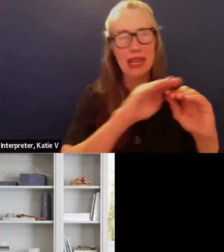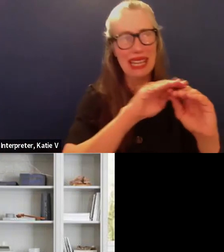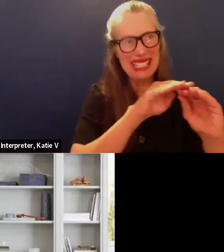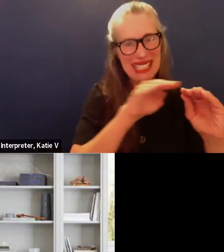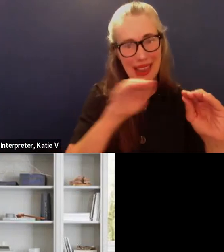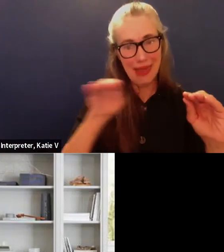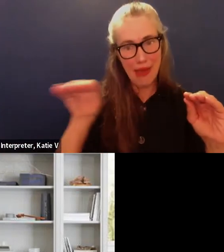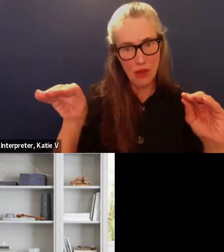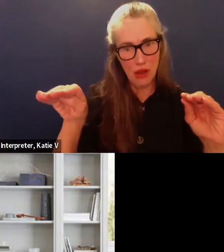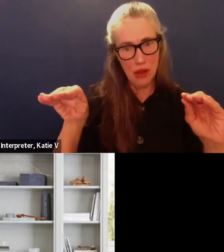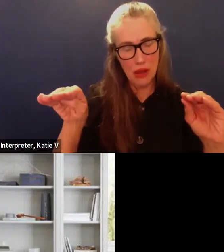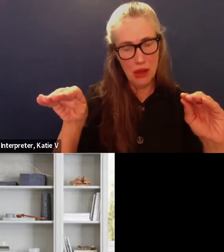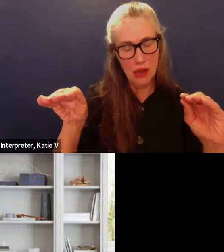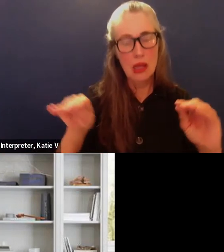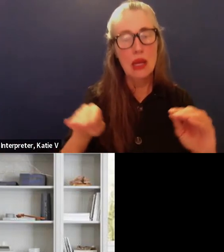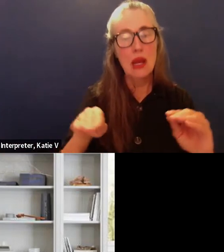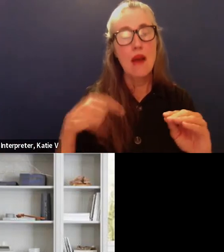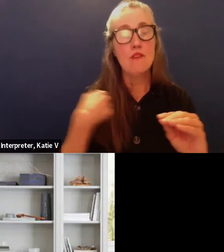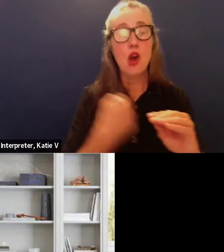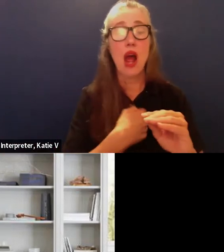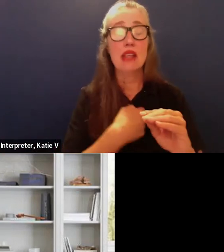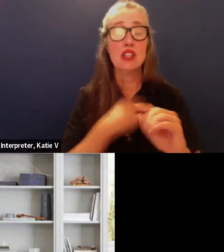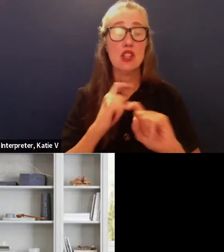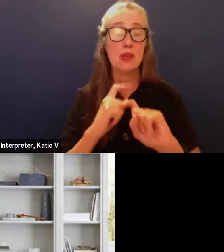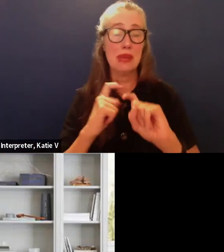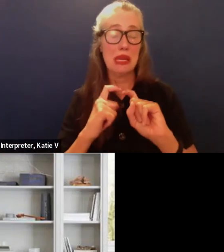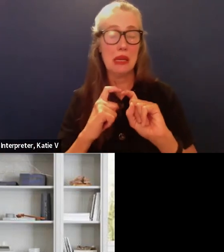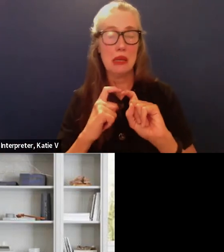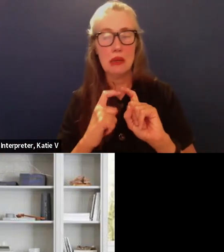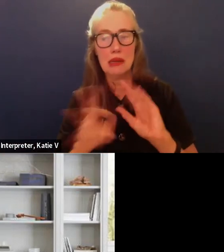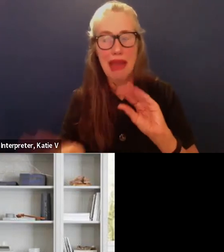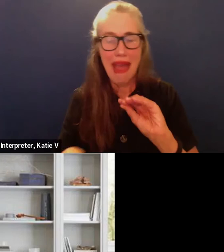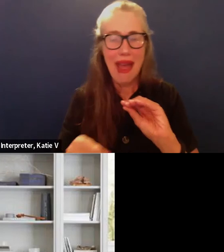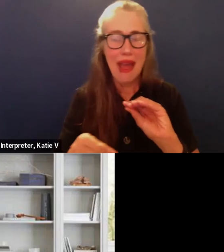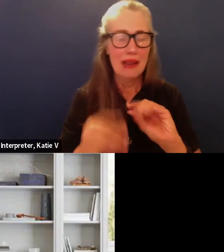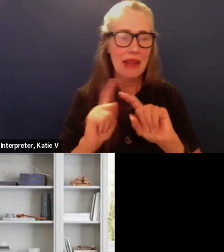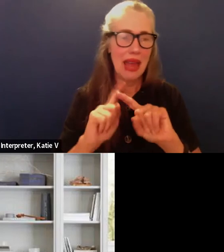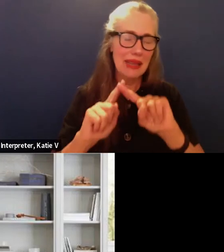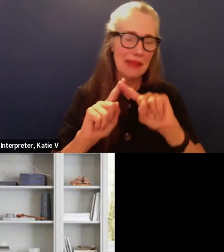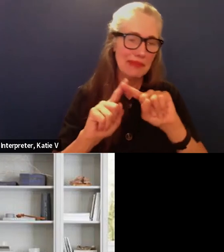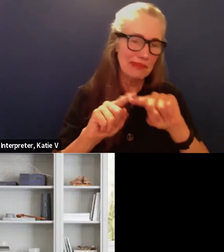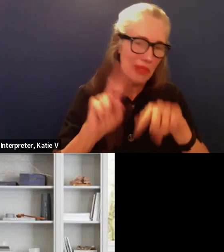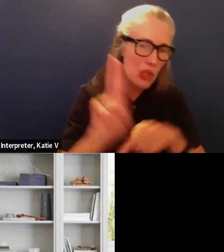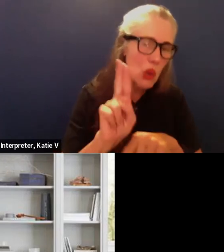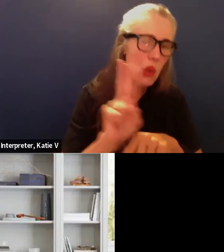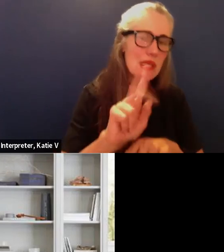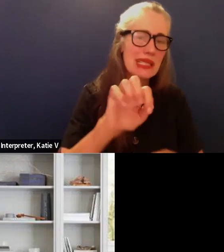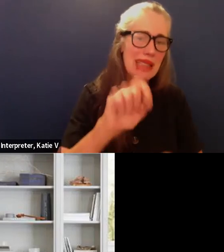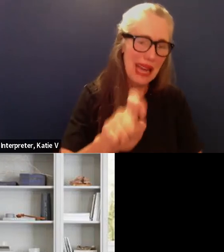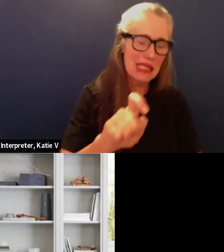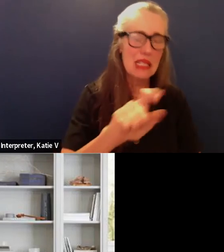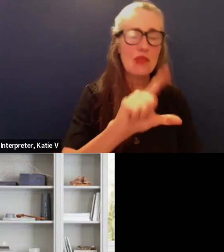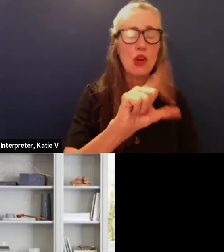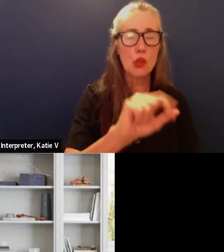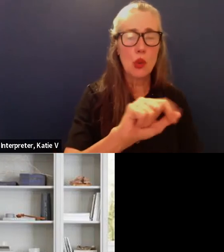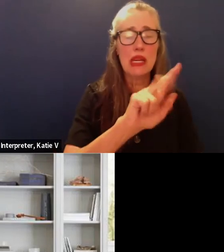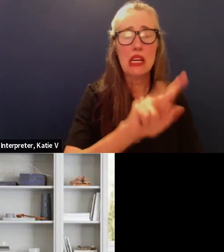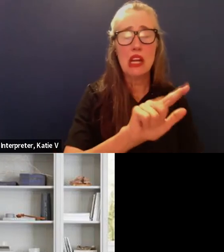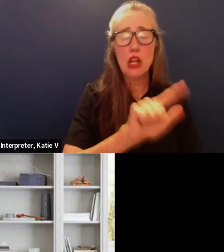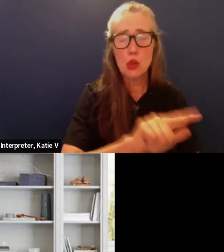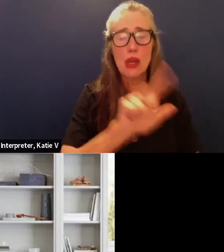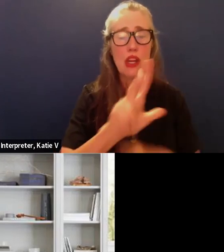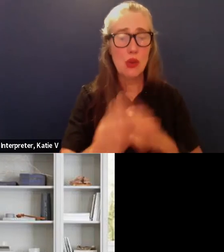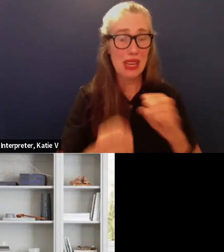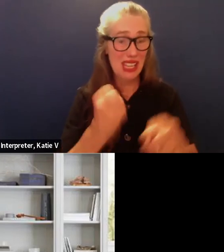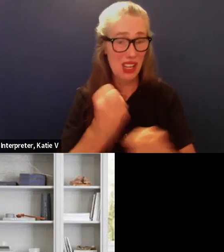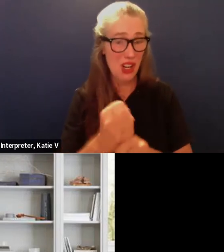be able to levy taxes for the 2023 year We need to go ahead and request that the